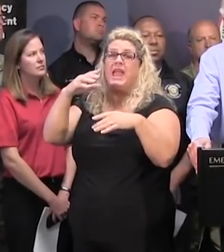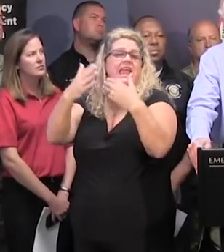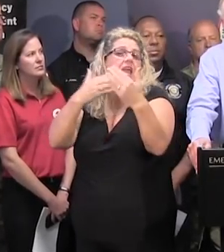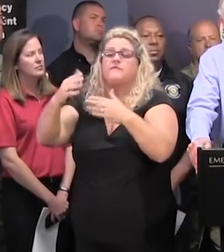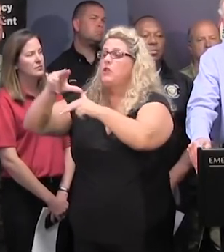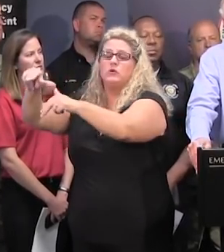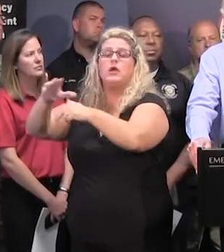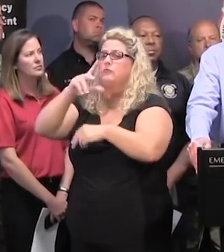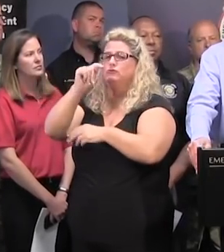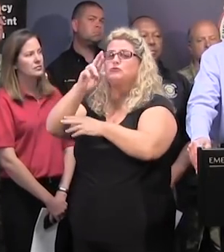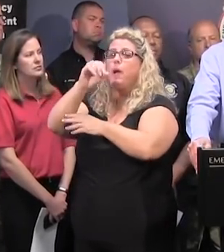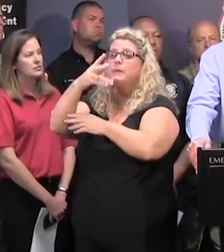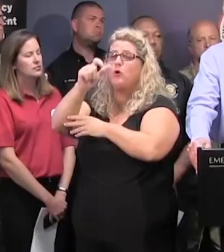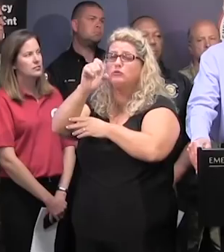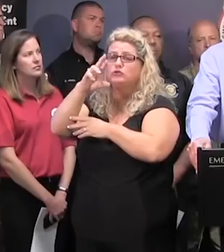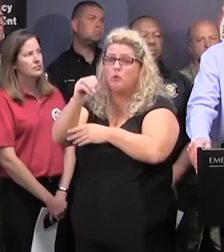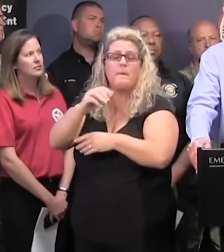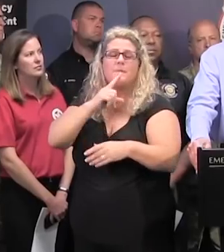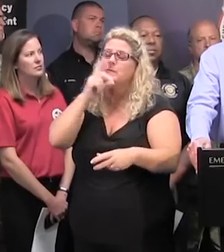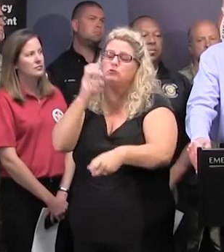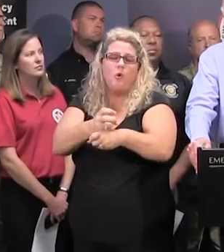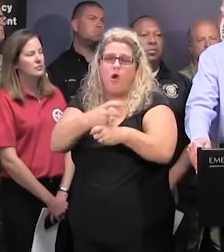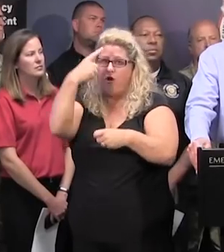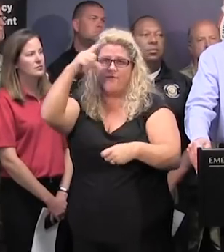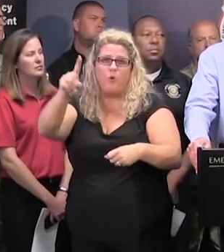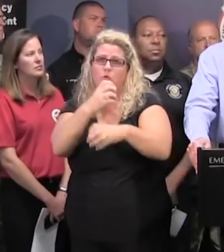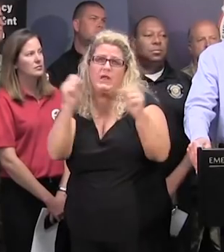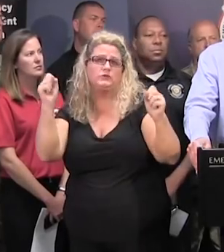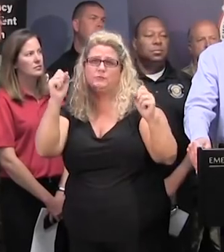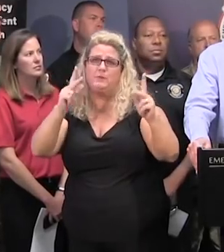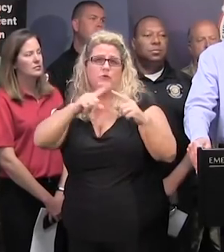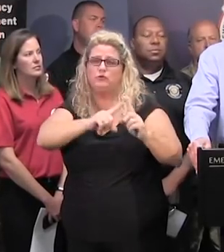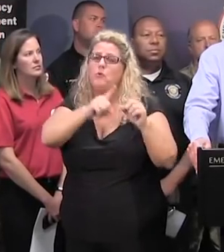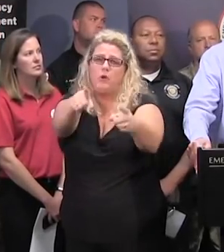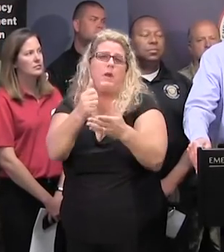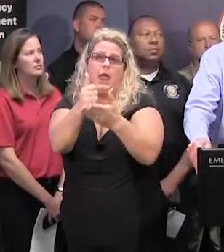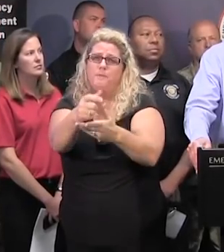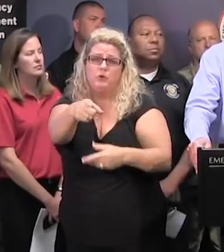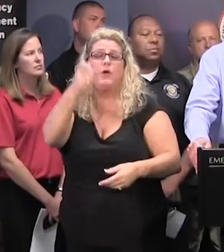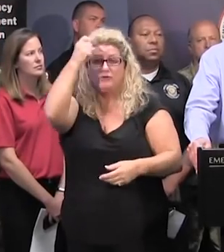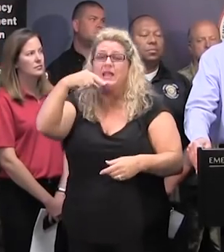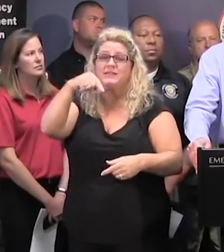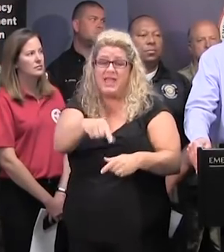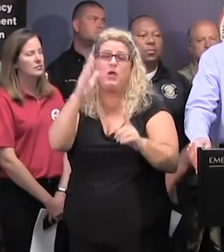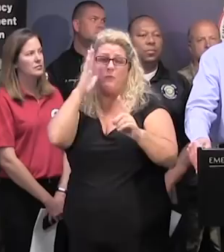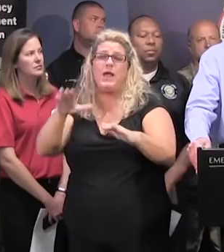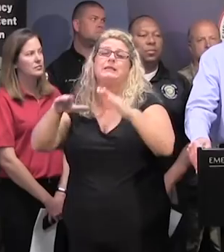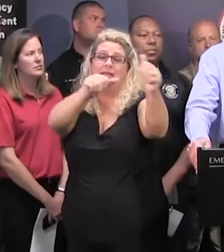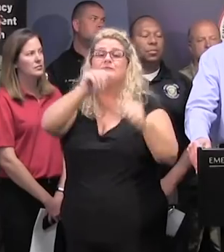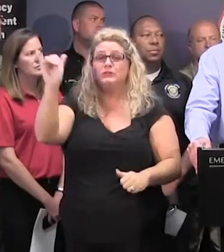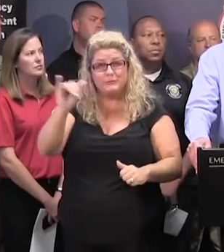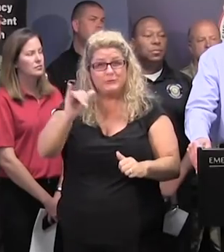be virtually impossible for the rescuers to get in to rescue you. So they will be leaving just like the others